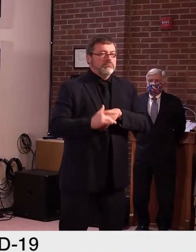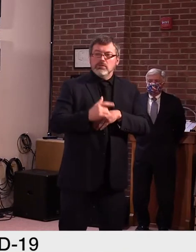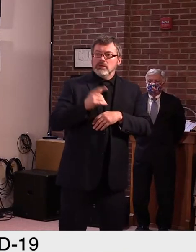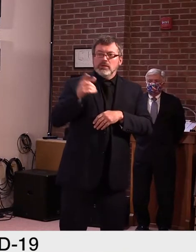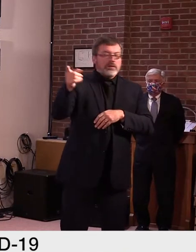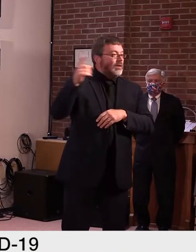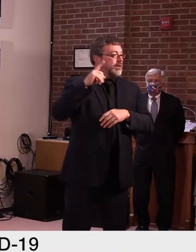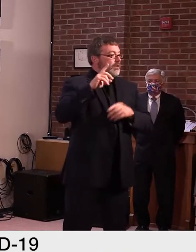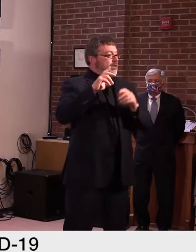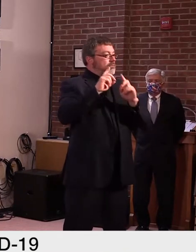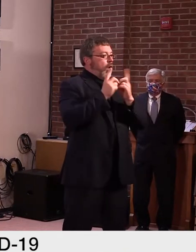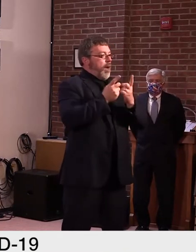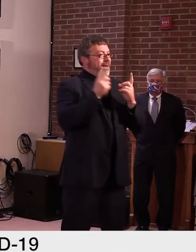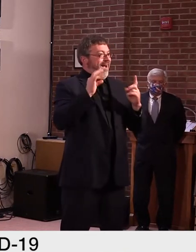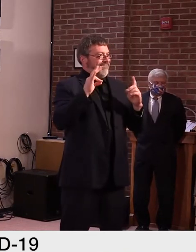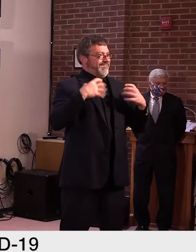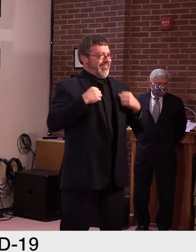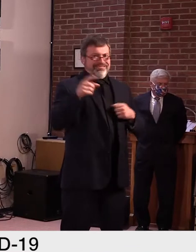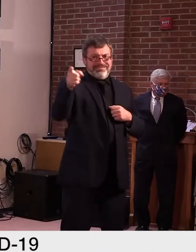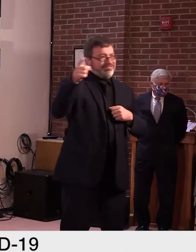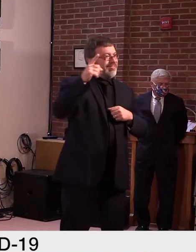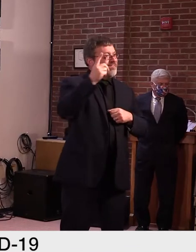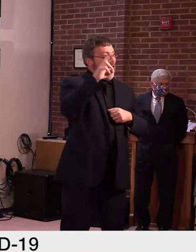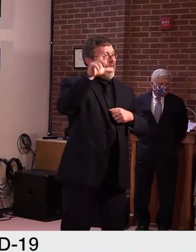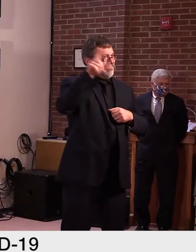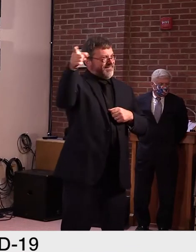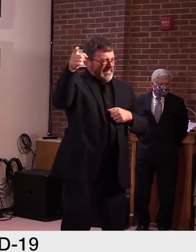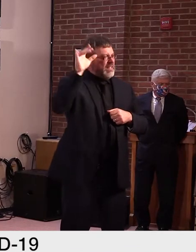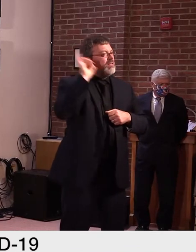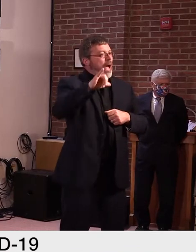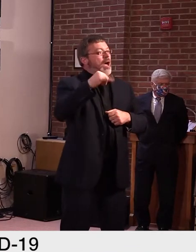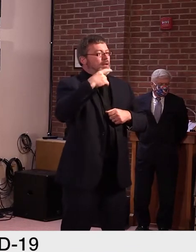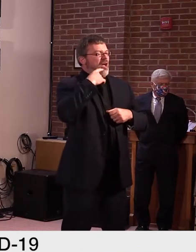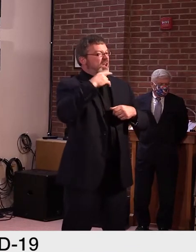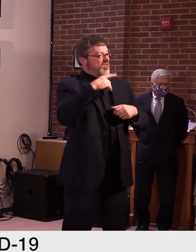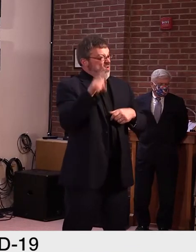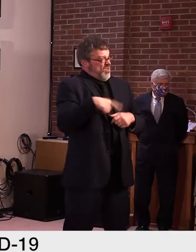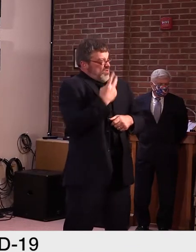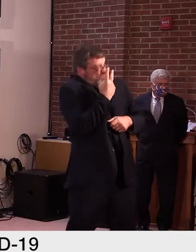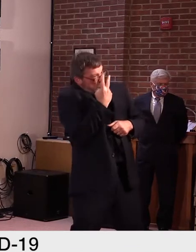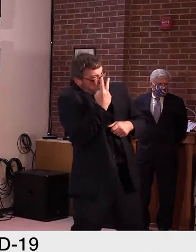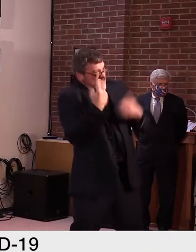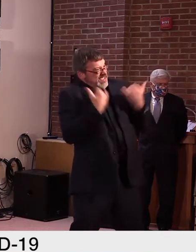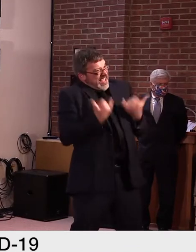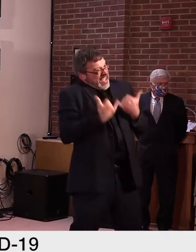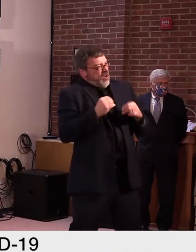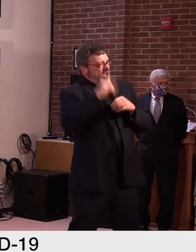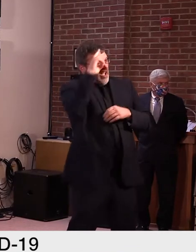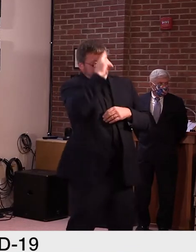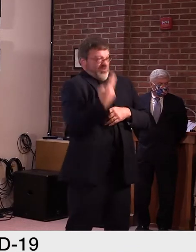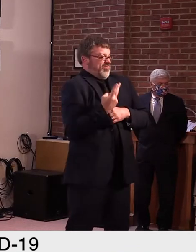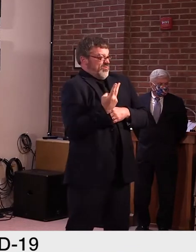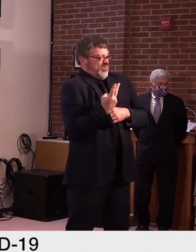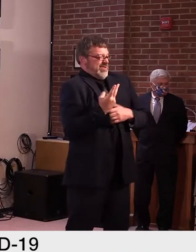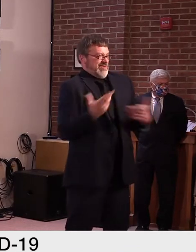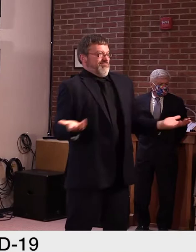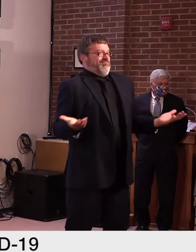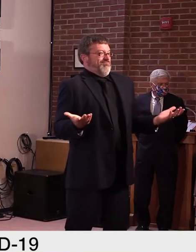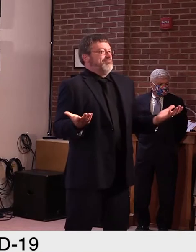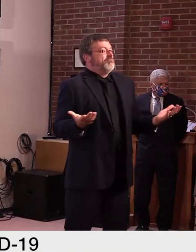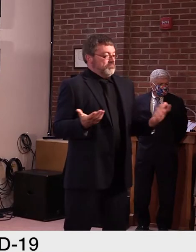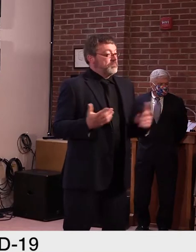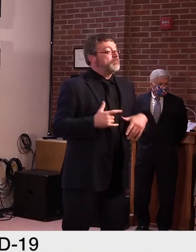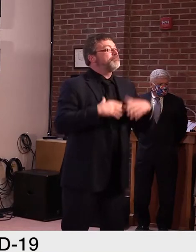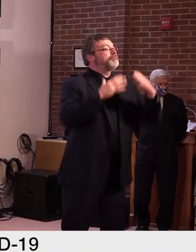which is certainly good news. Turning to a K through 12 and higher education update, I first want to show